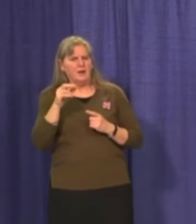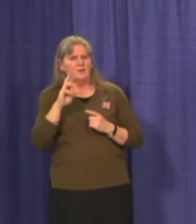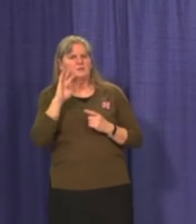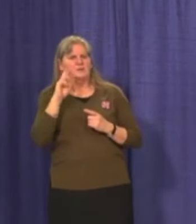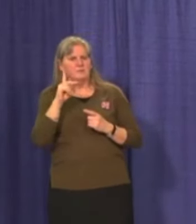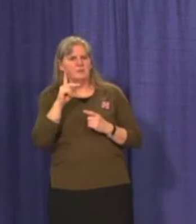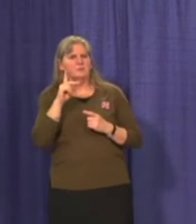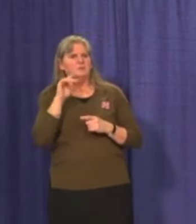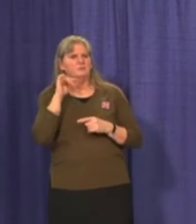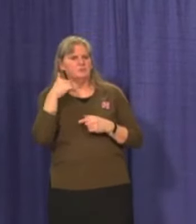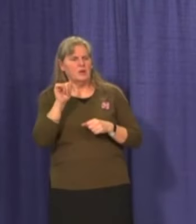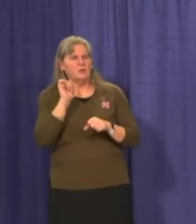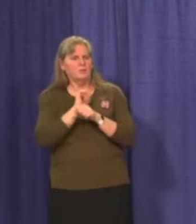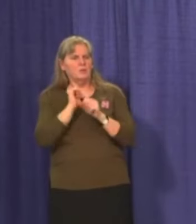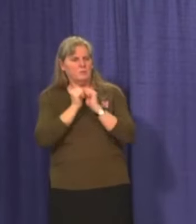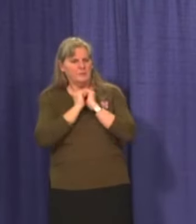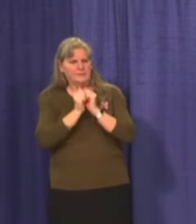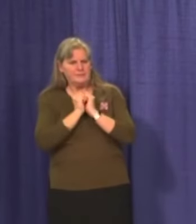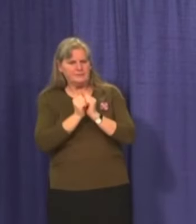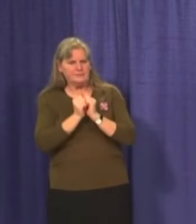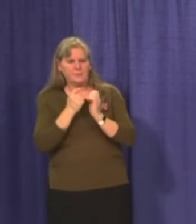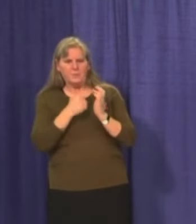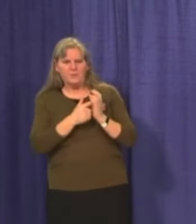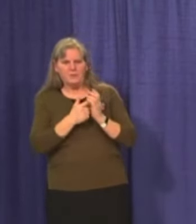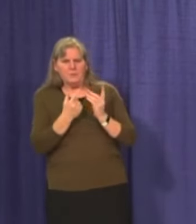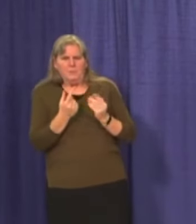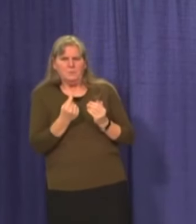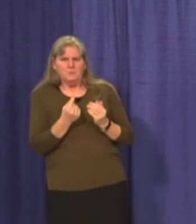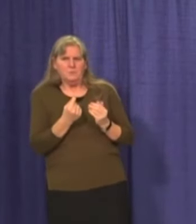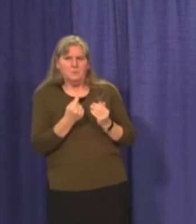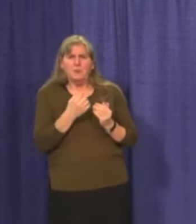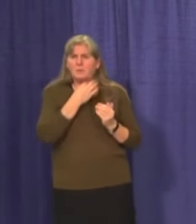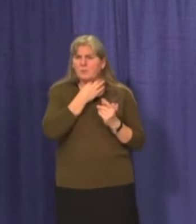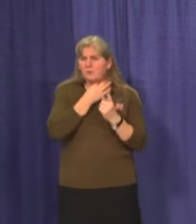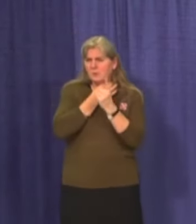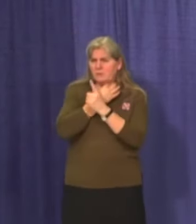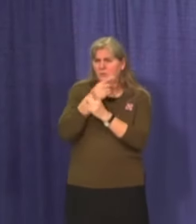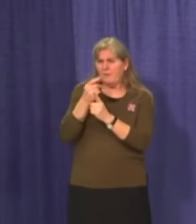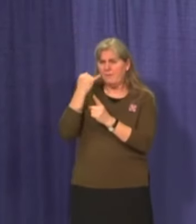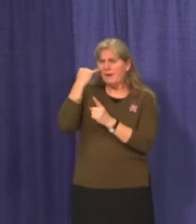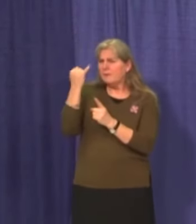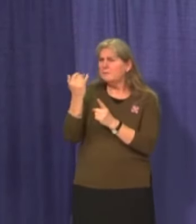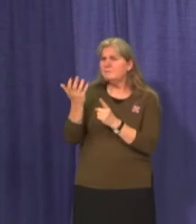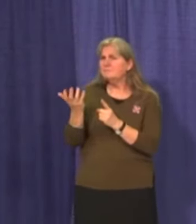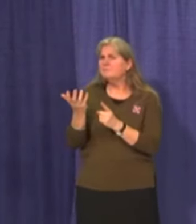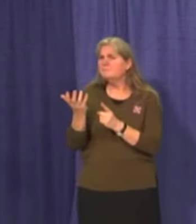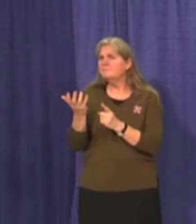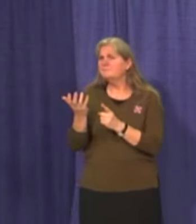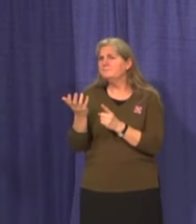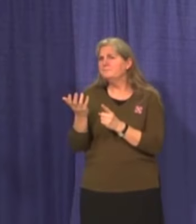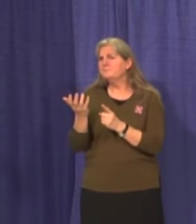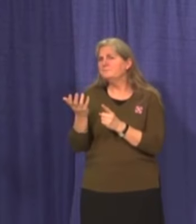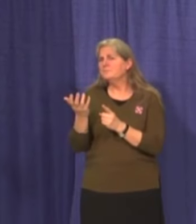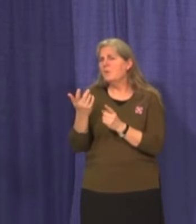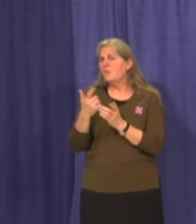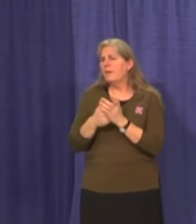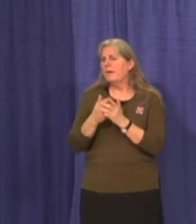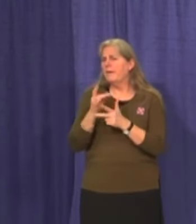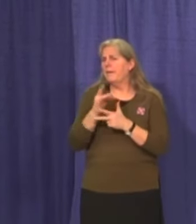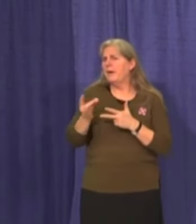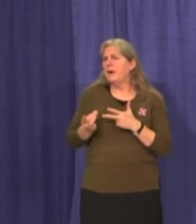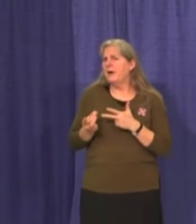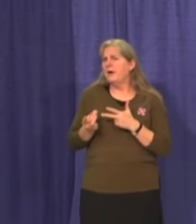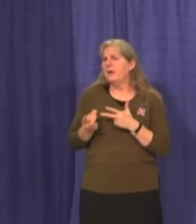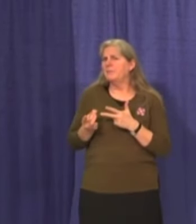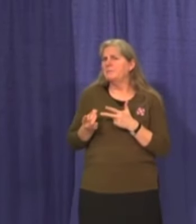can to kind of determine what can be done. I'm wondering at this point if you have ideas about what options there are